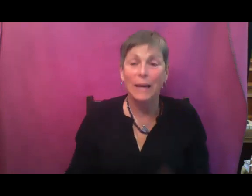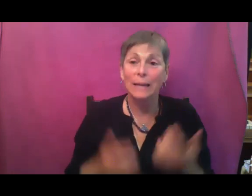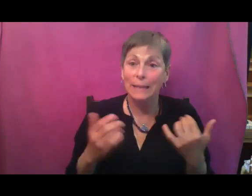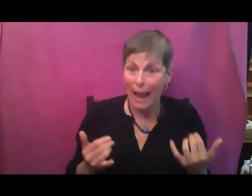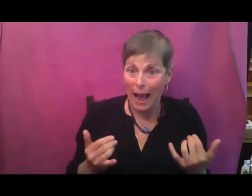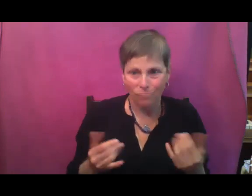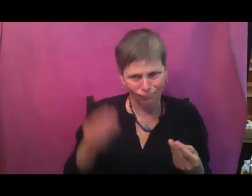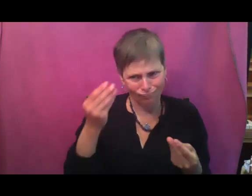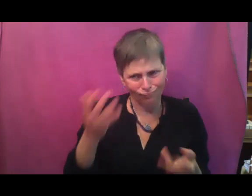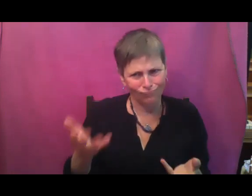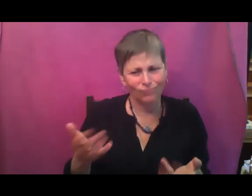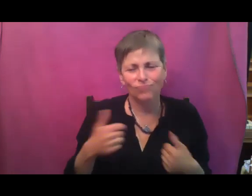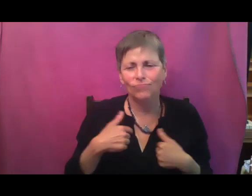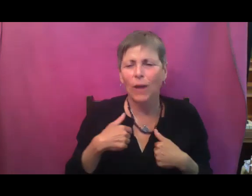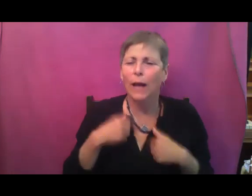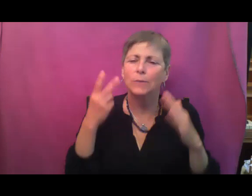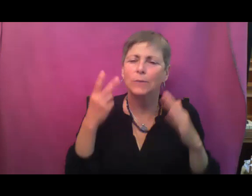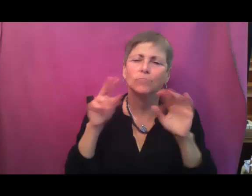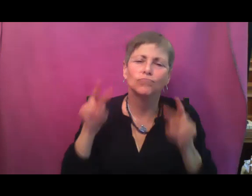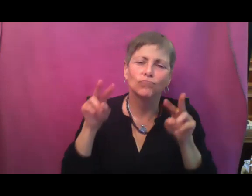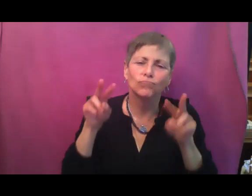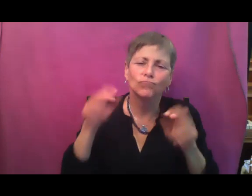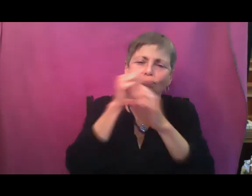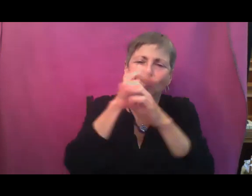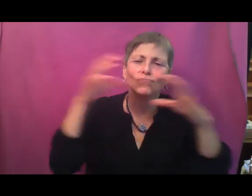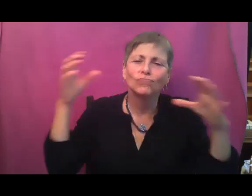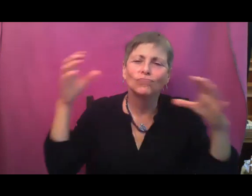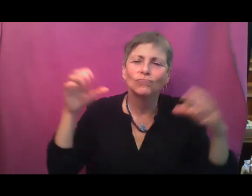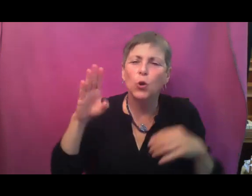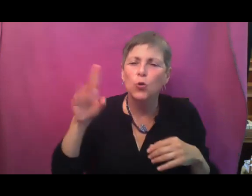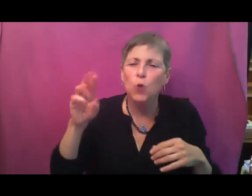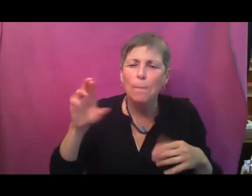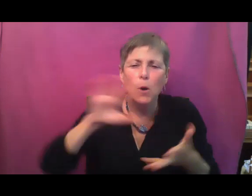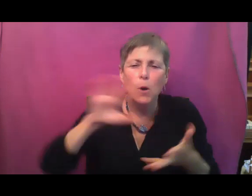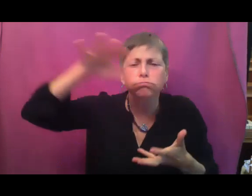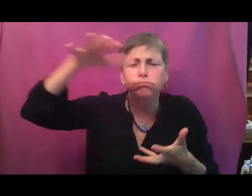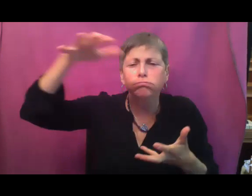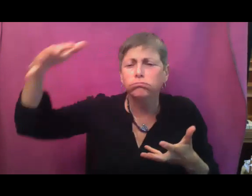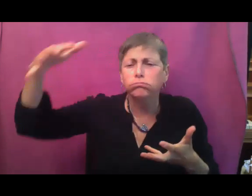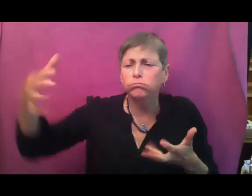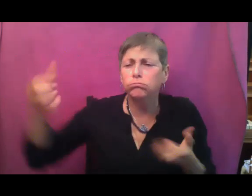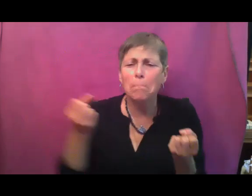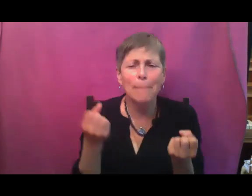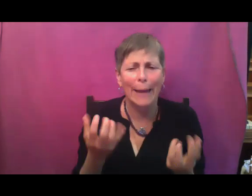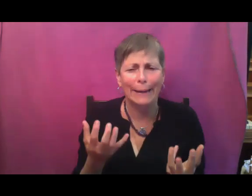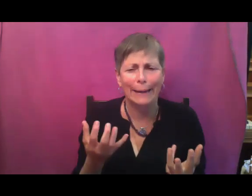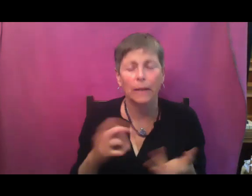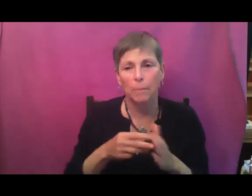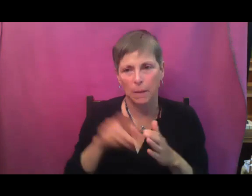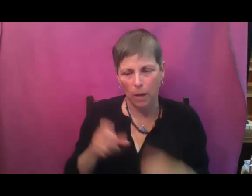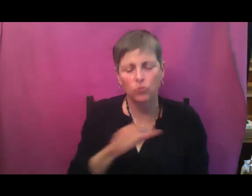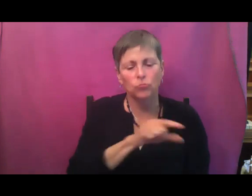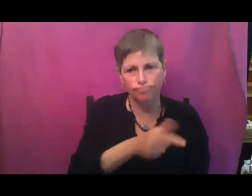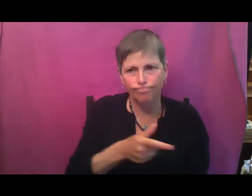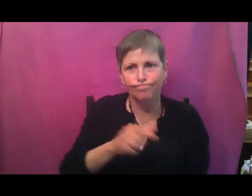cucumber abundance, you'll want to succession sow. So cucumbers tend to be